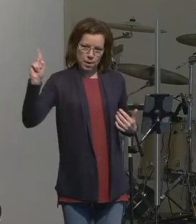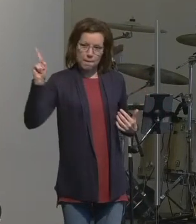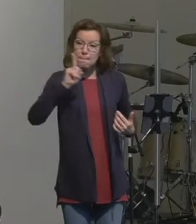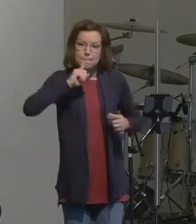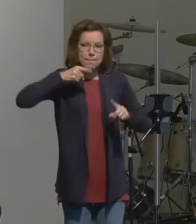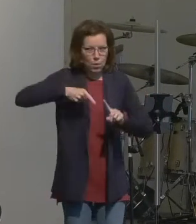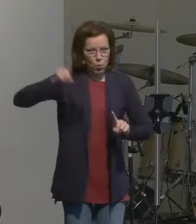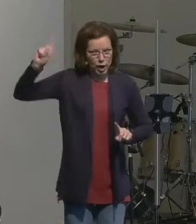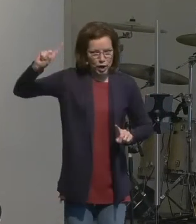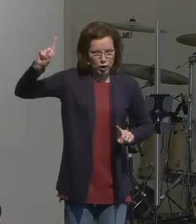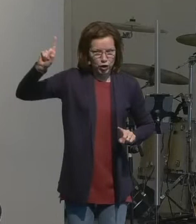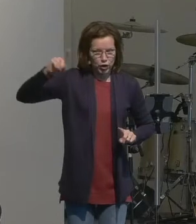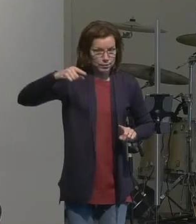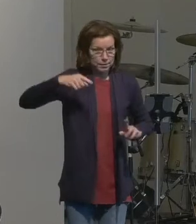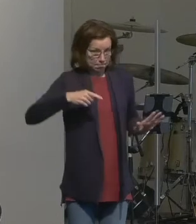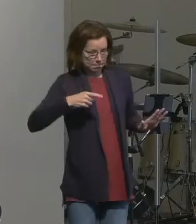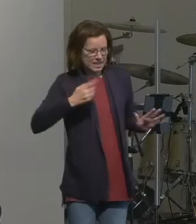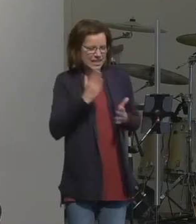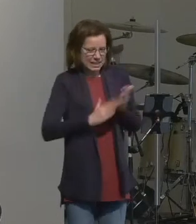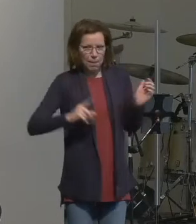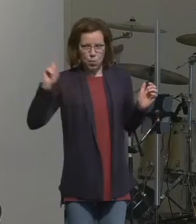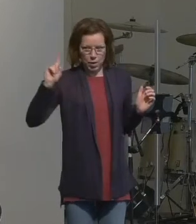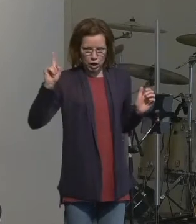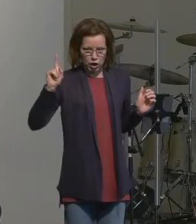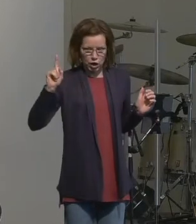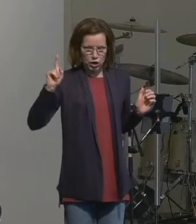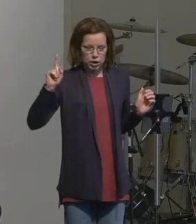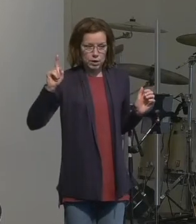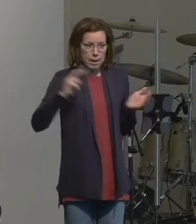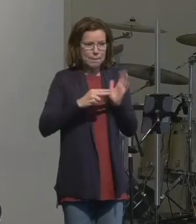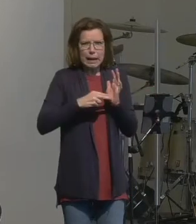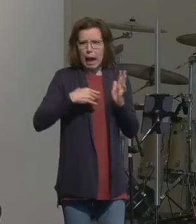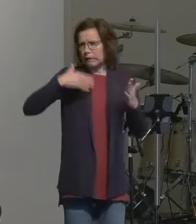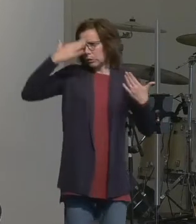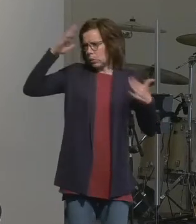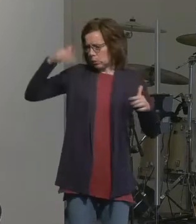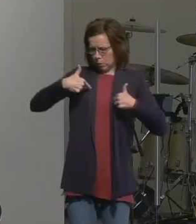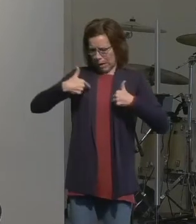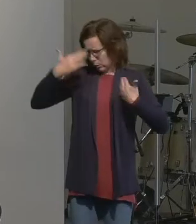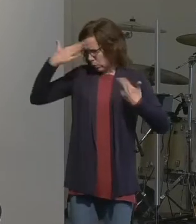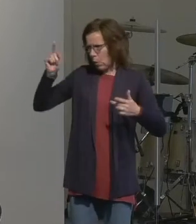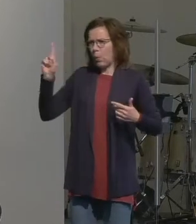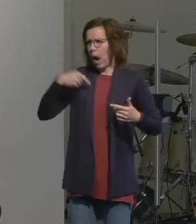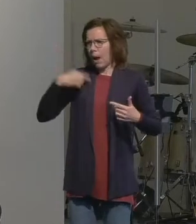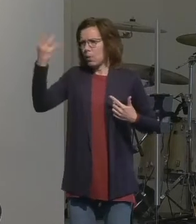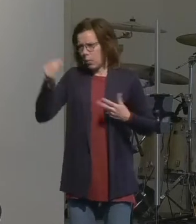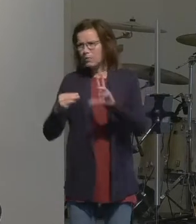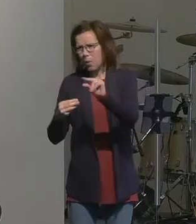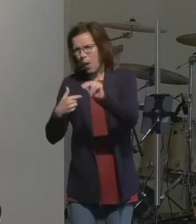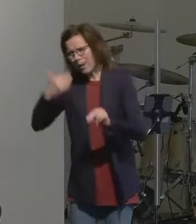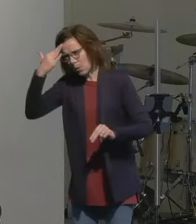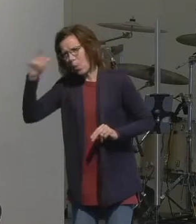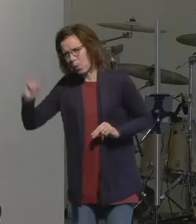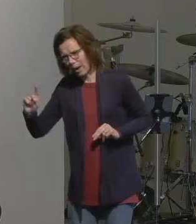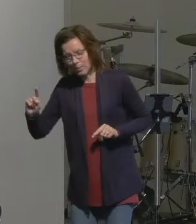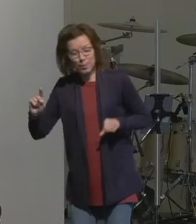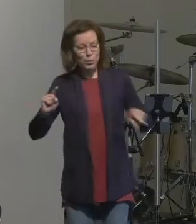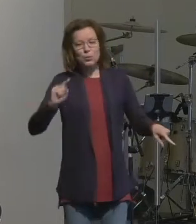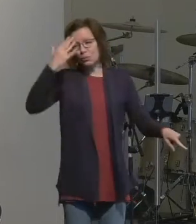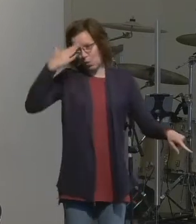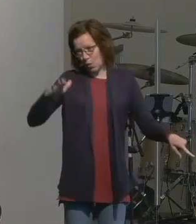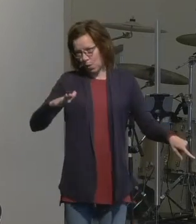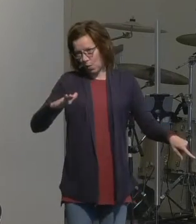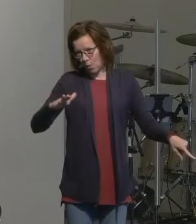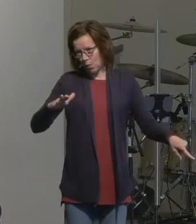and when we say we're going somewhere somewhere does not mean we don't know where we're going it means you'll find out when